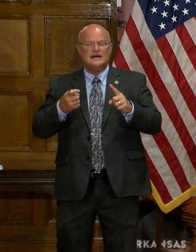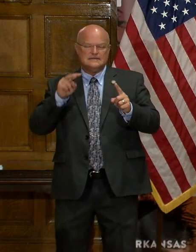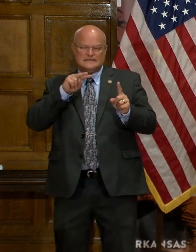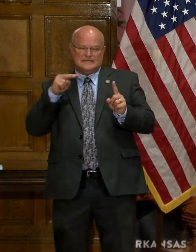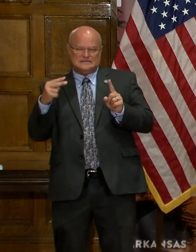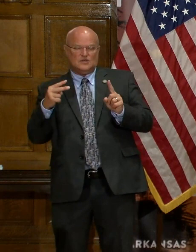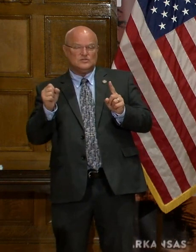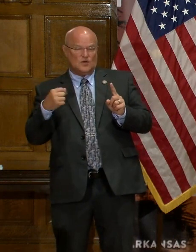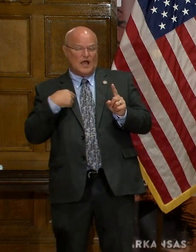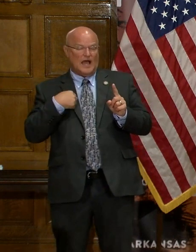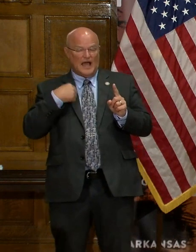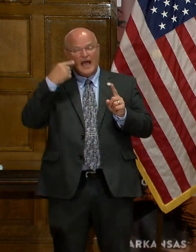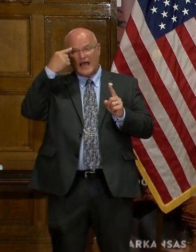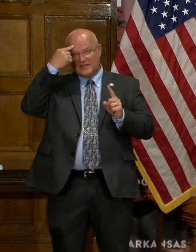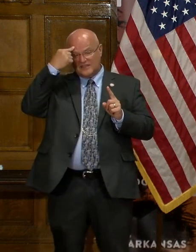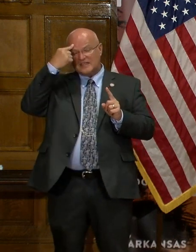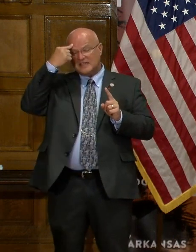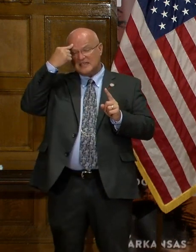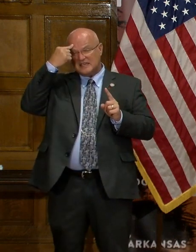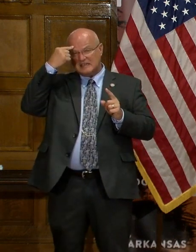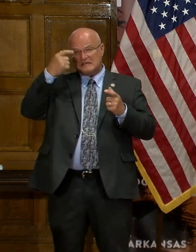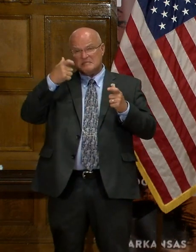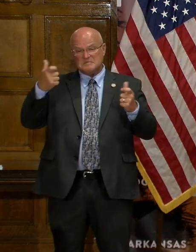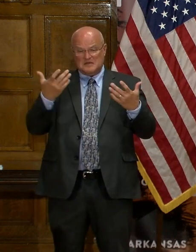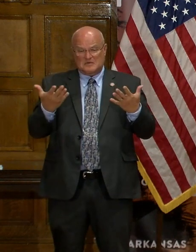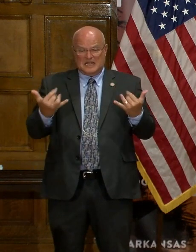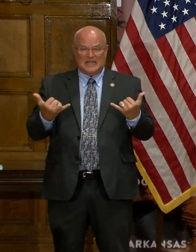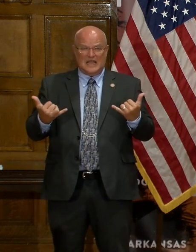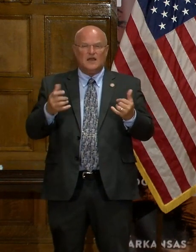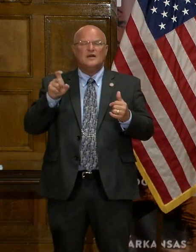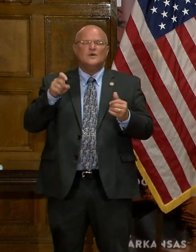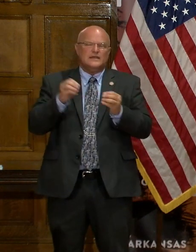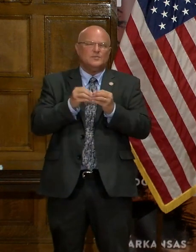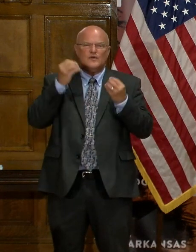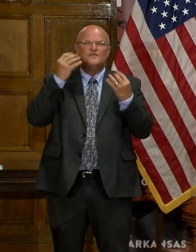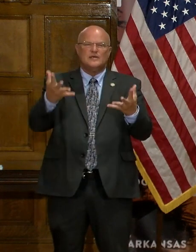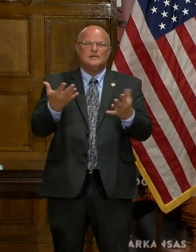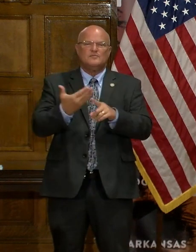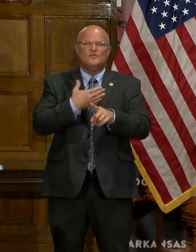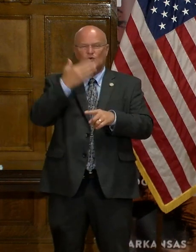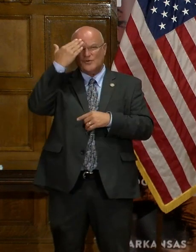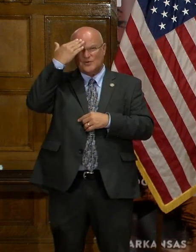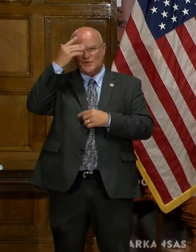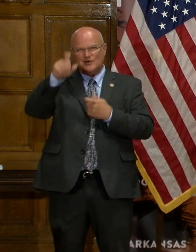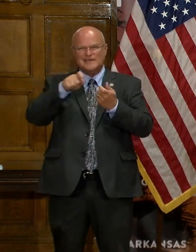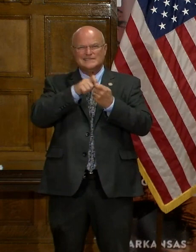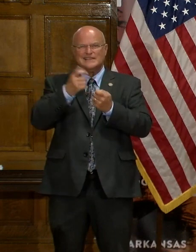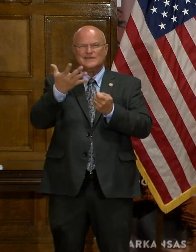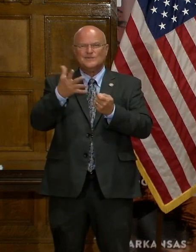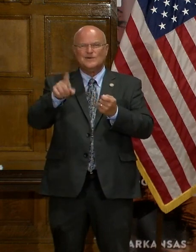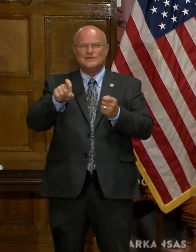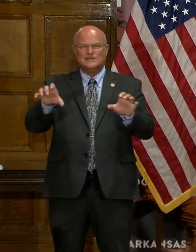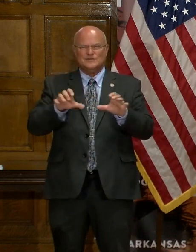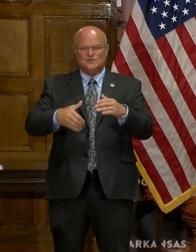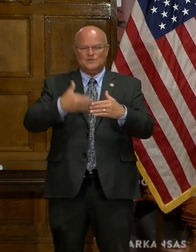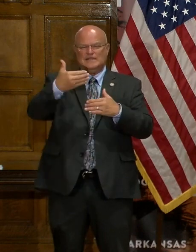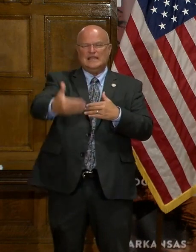so I think the biggest thing, we need more information before we know exactly the next step we need to take.